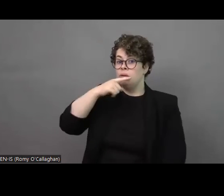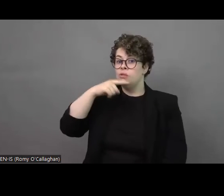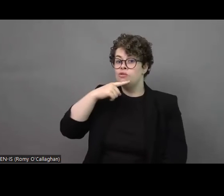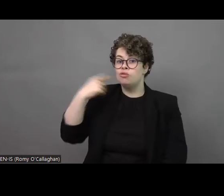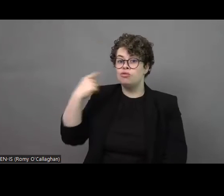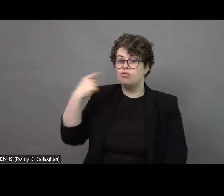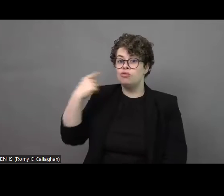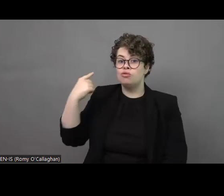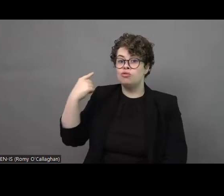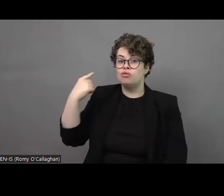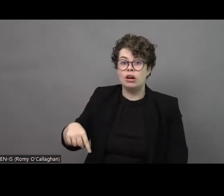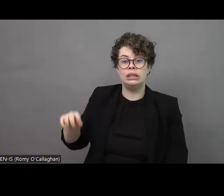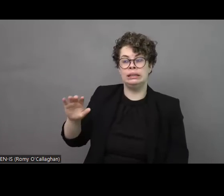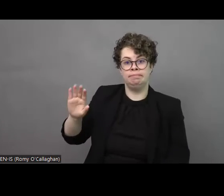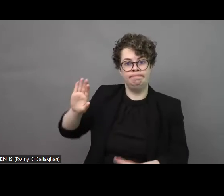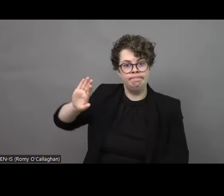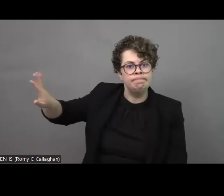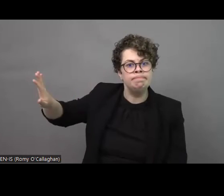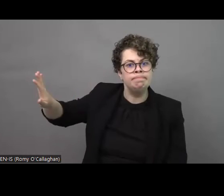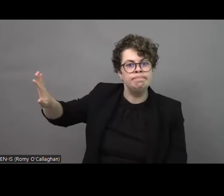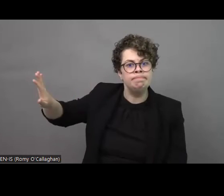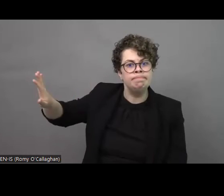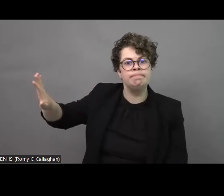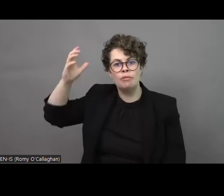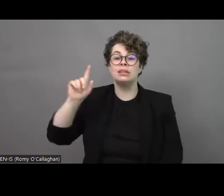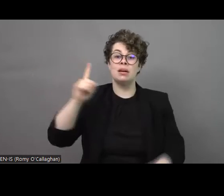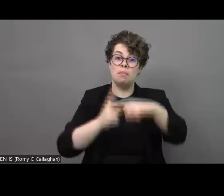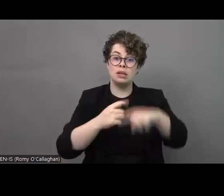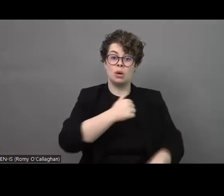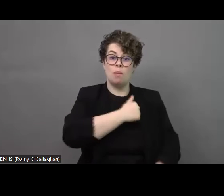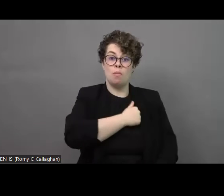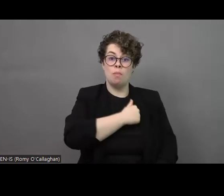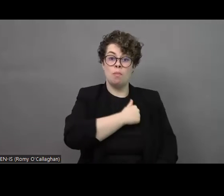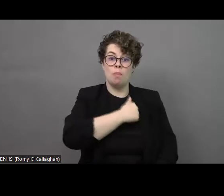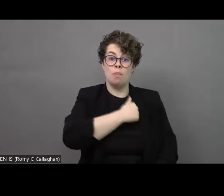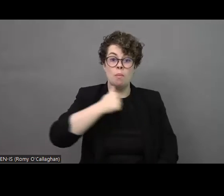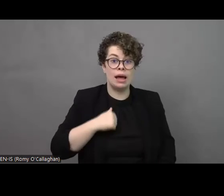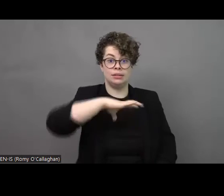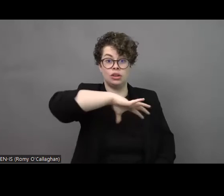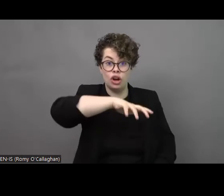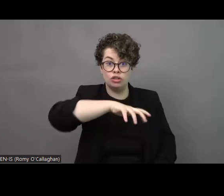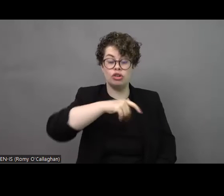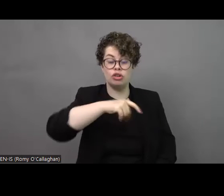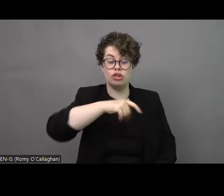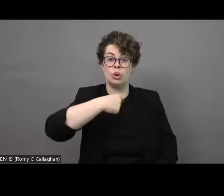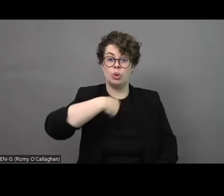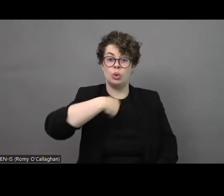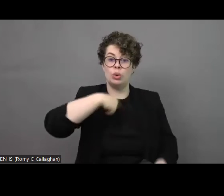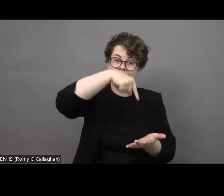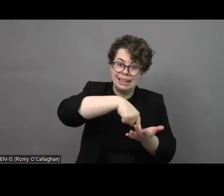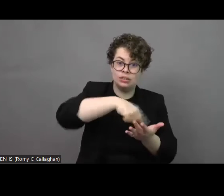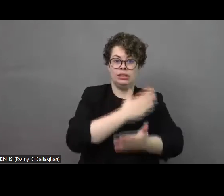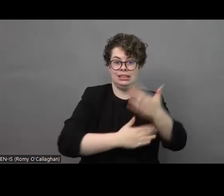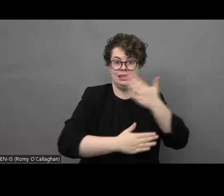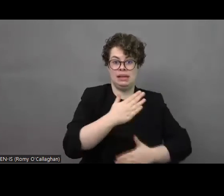activities we are organizing special refugee center for people with disabilities which could provide all